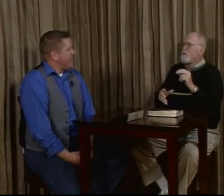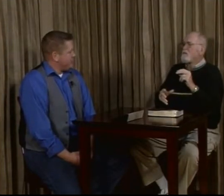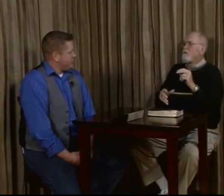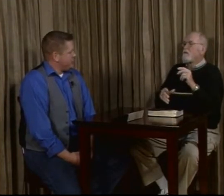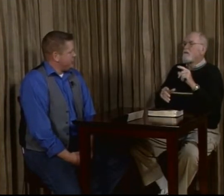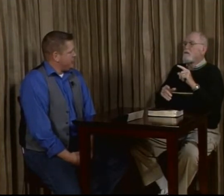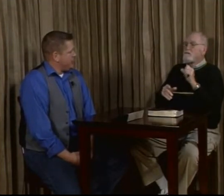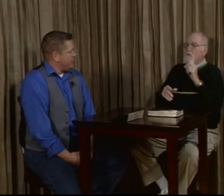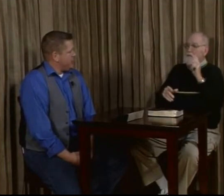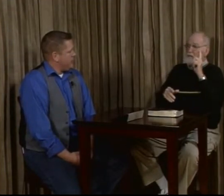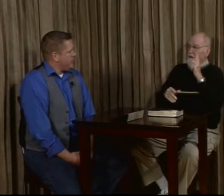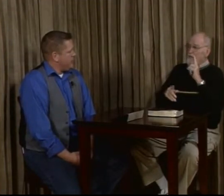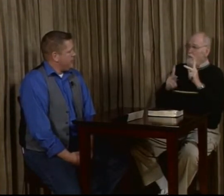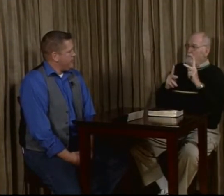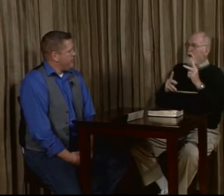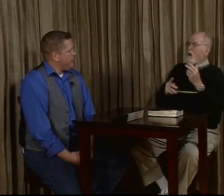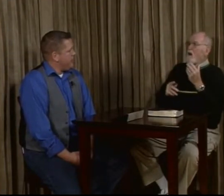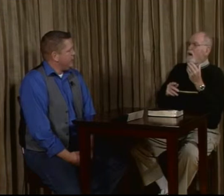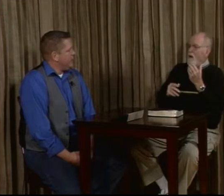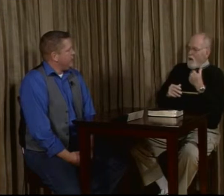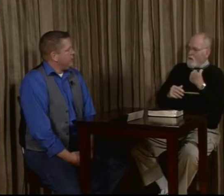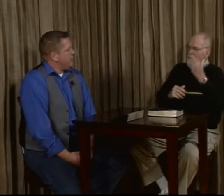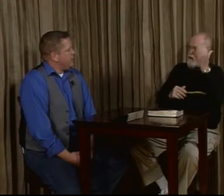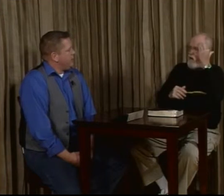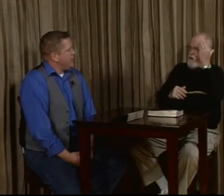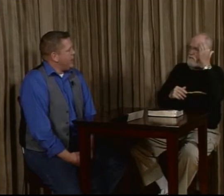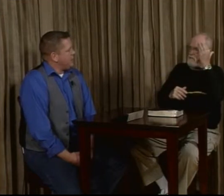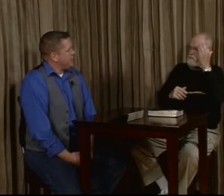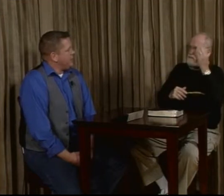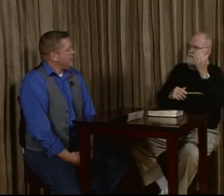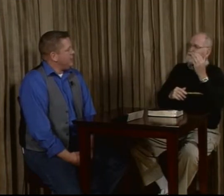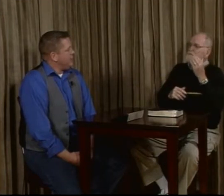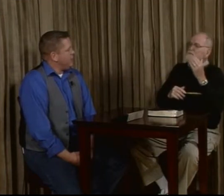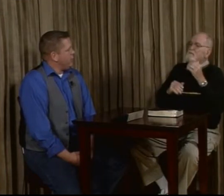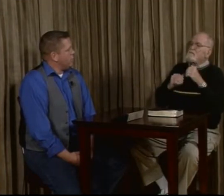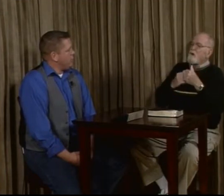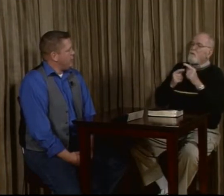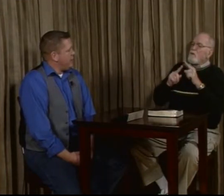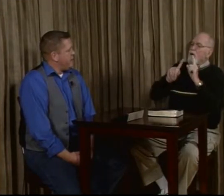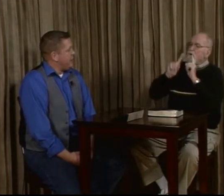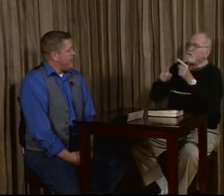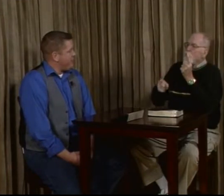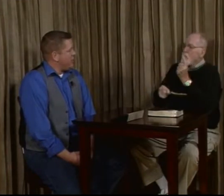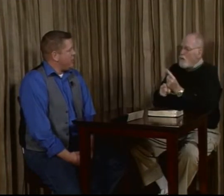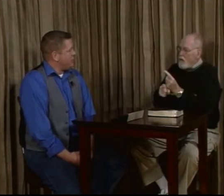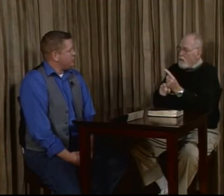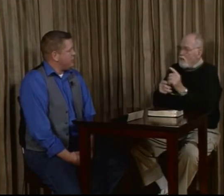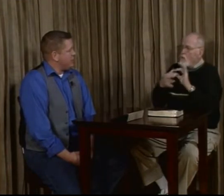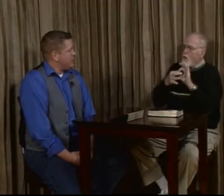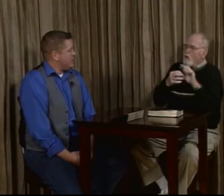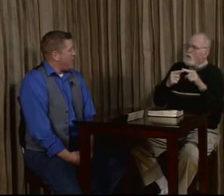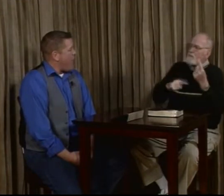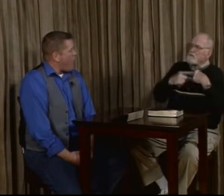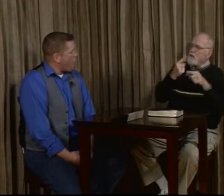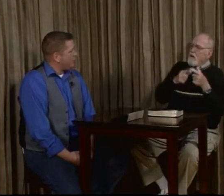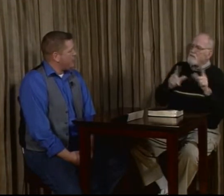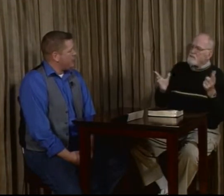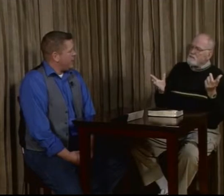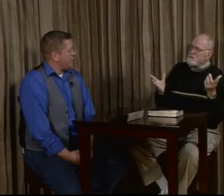answers, and it may not be the answers that they need to hear. Of course, we deaf people have the knowledge of it because it is our native language